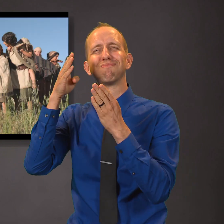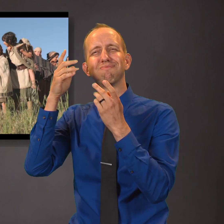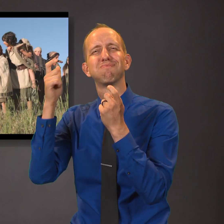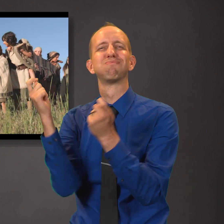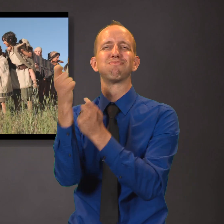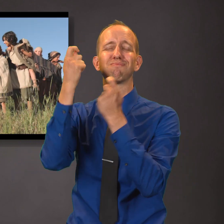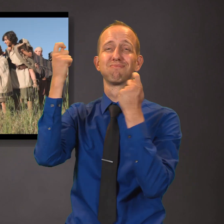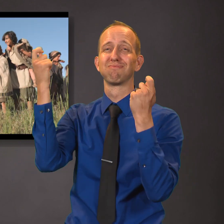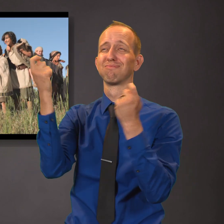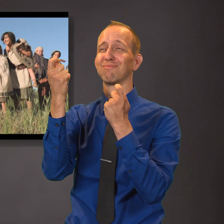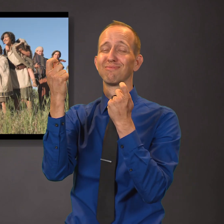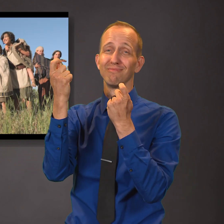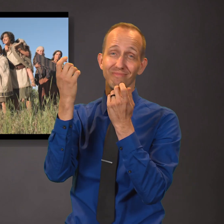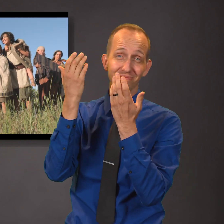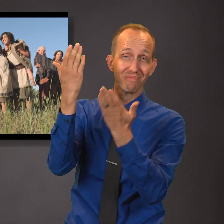and the rock of my salvation.